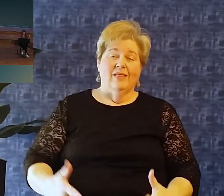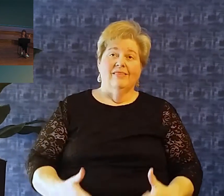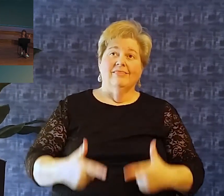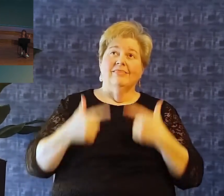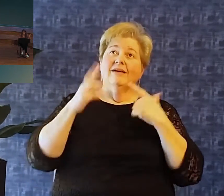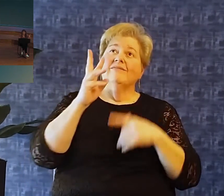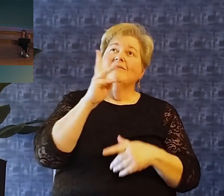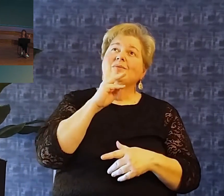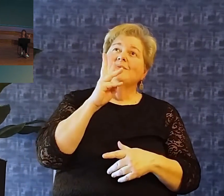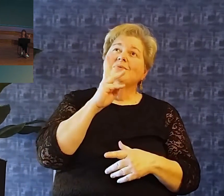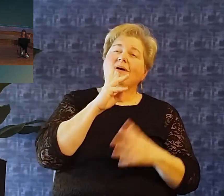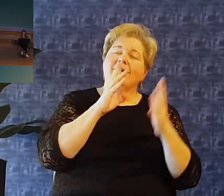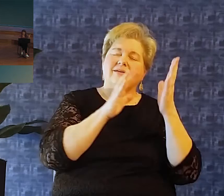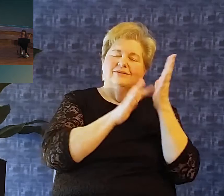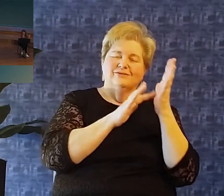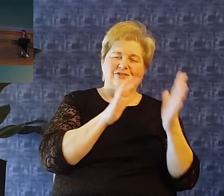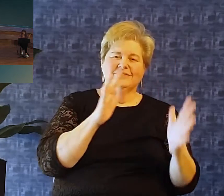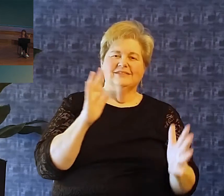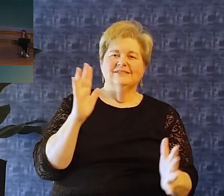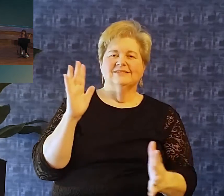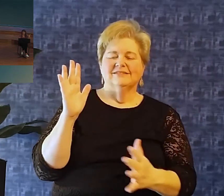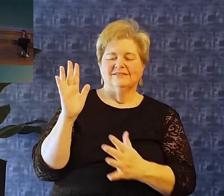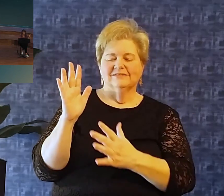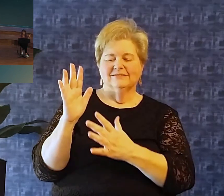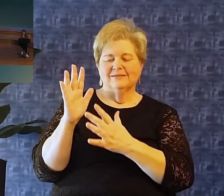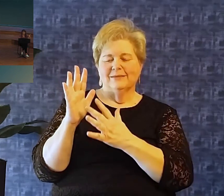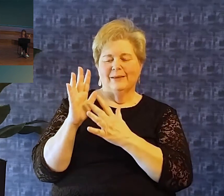the Lord of living waters